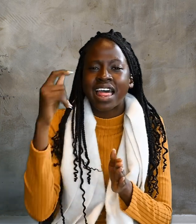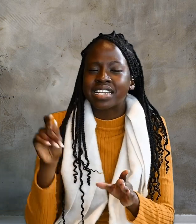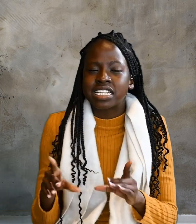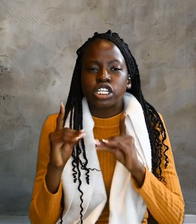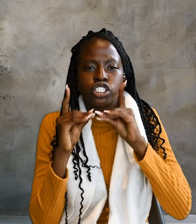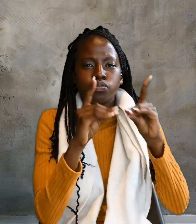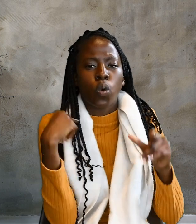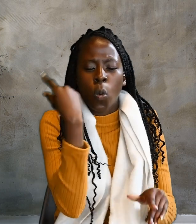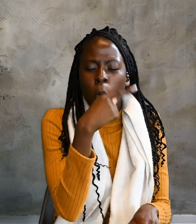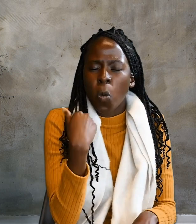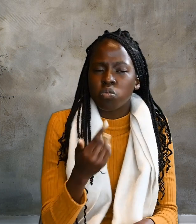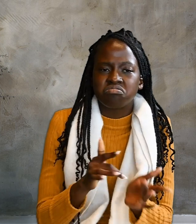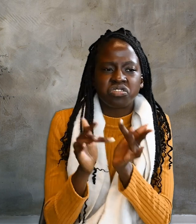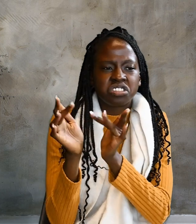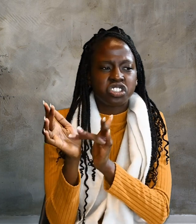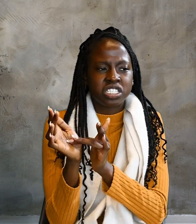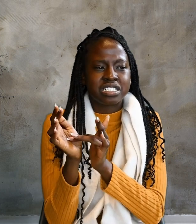whom Jesus loved was following them.